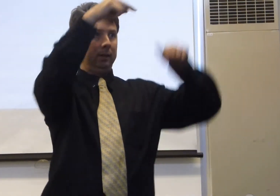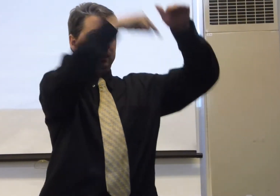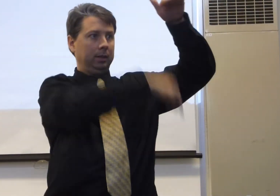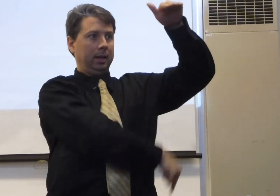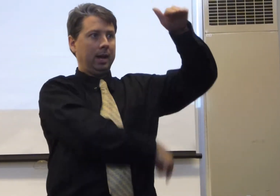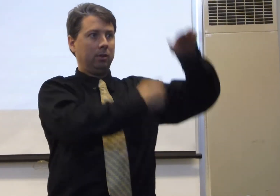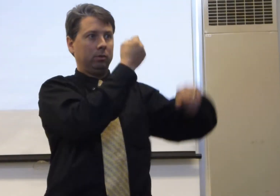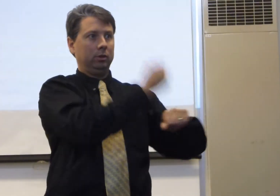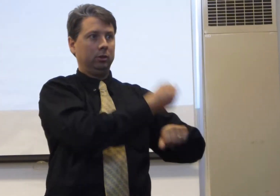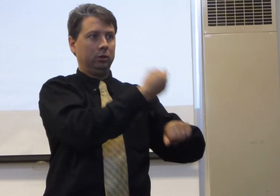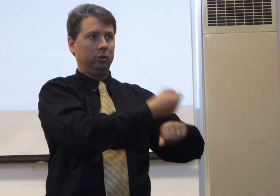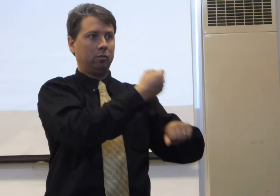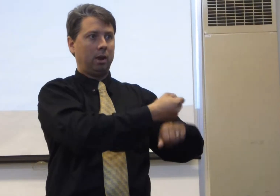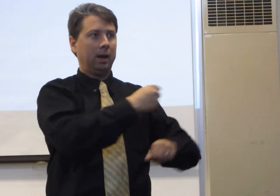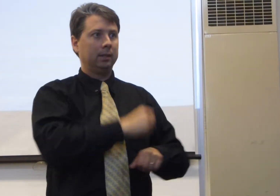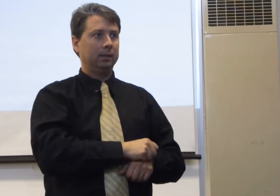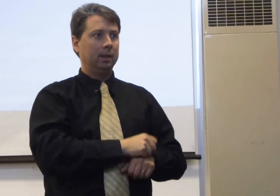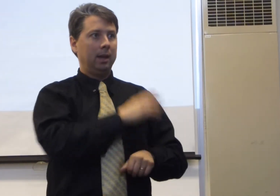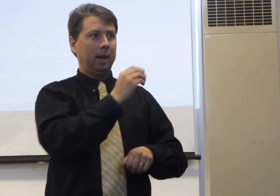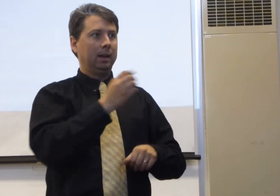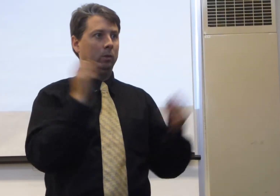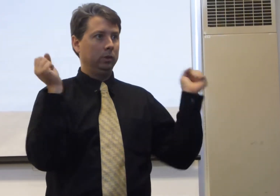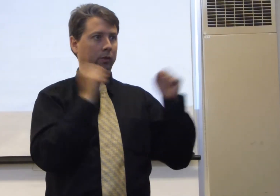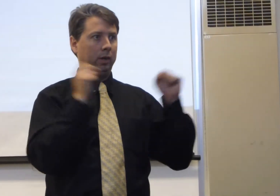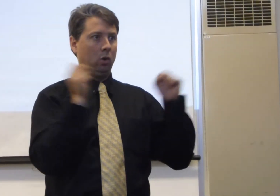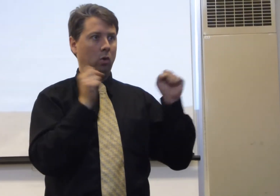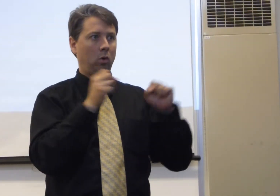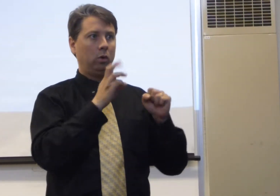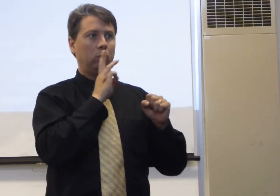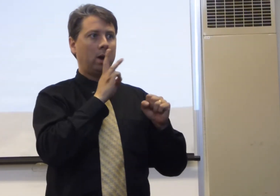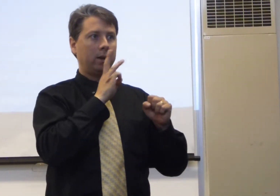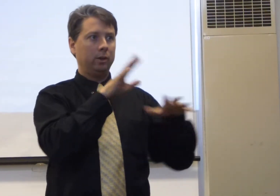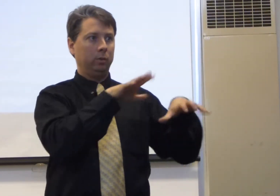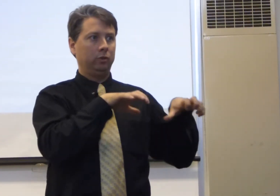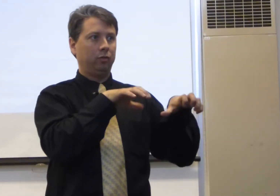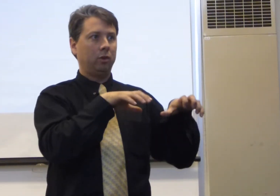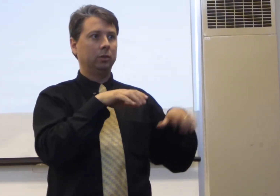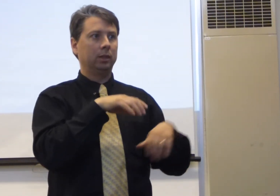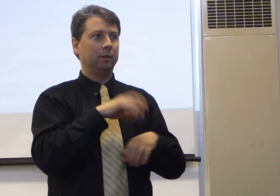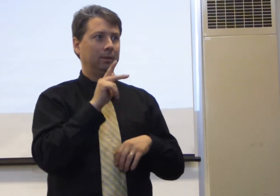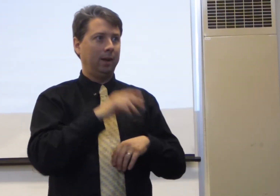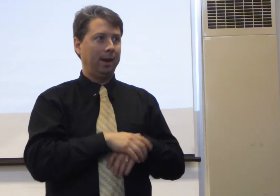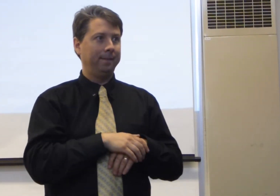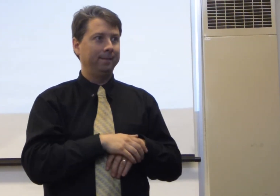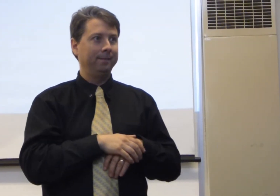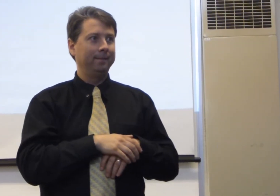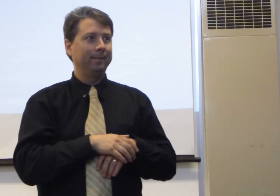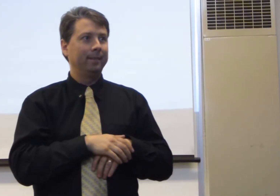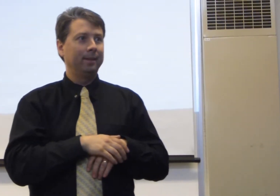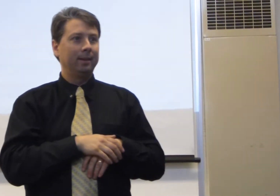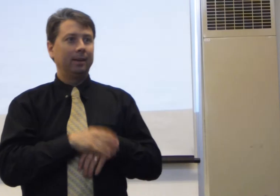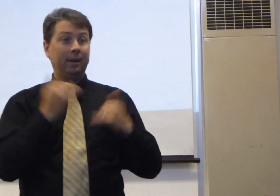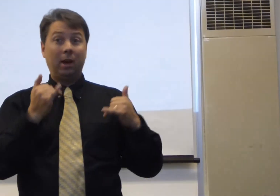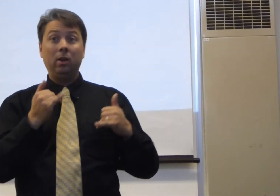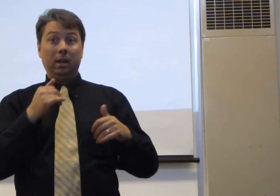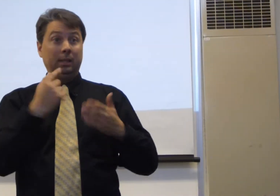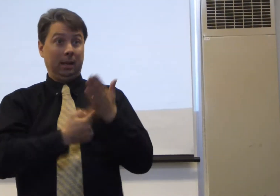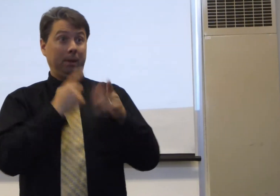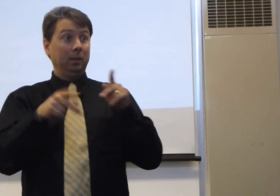down to the rocks, and it was very cold water, was frozen, okay. Now, sometimes